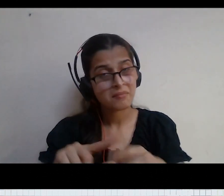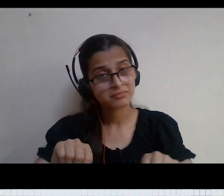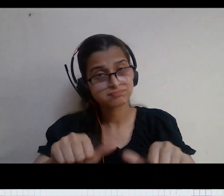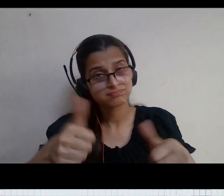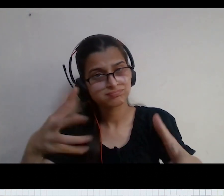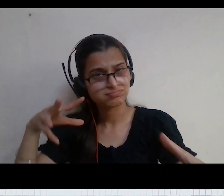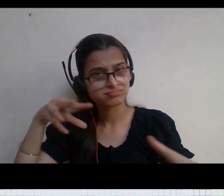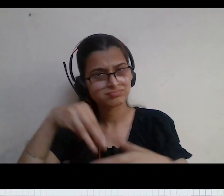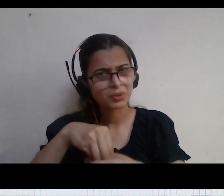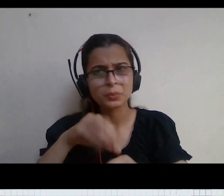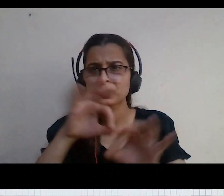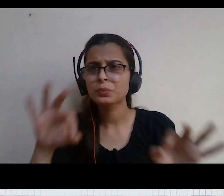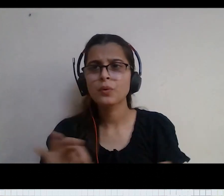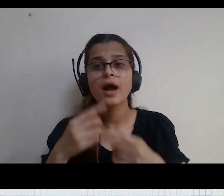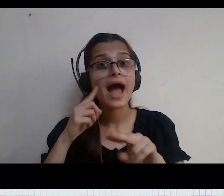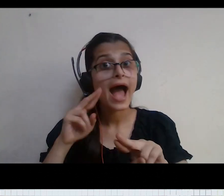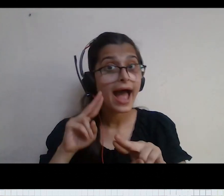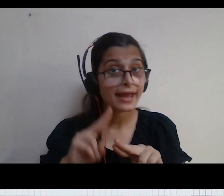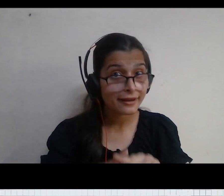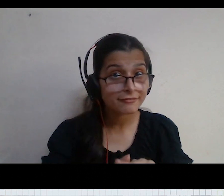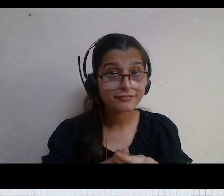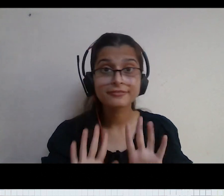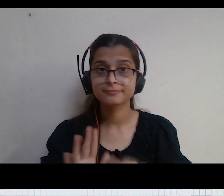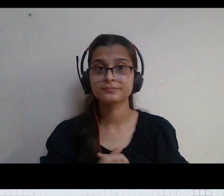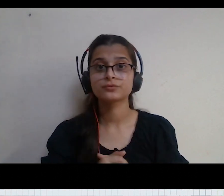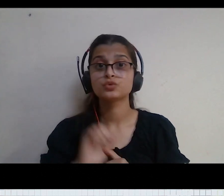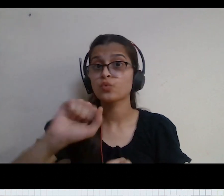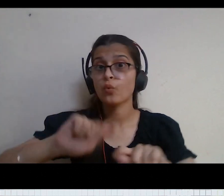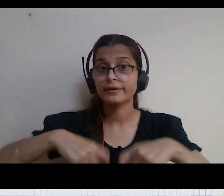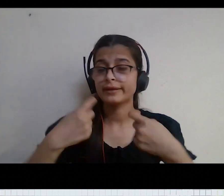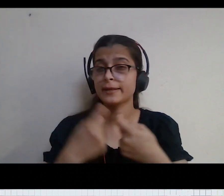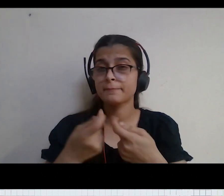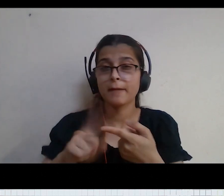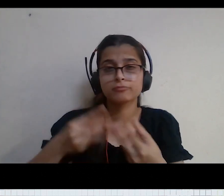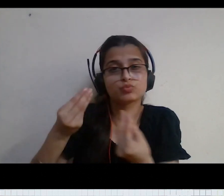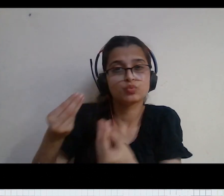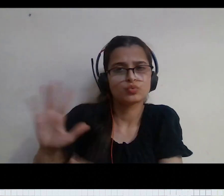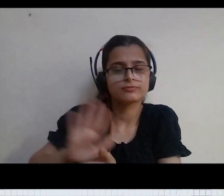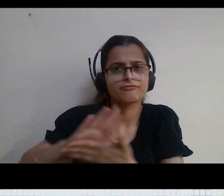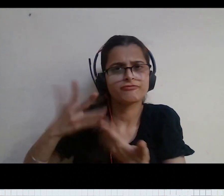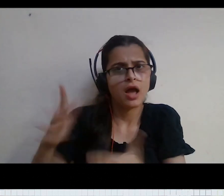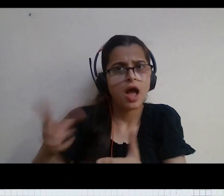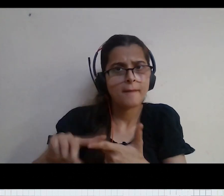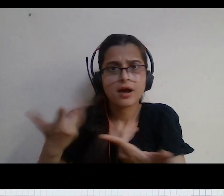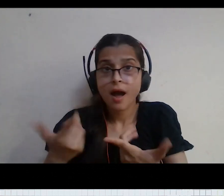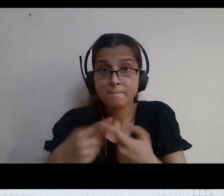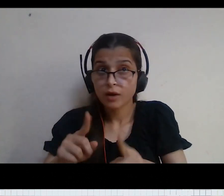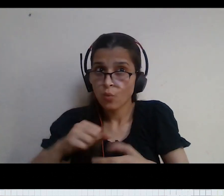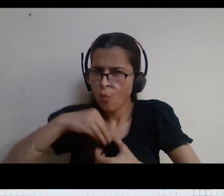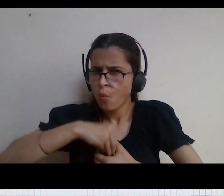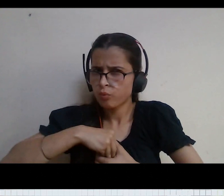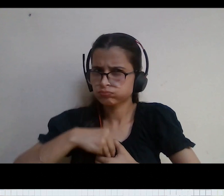on the other hand if your team loses but